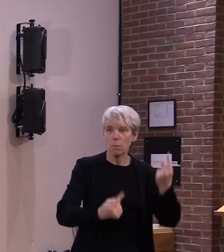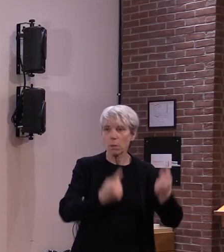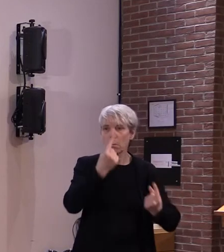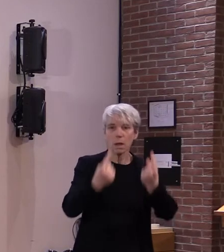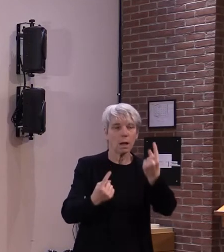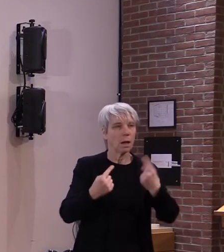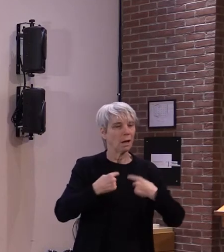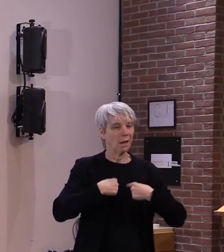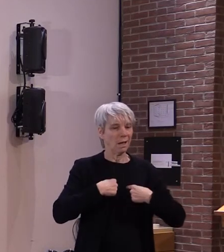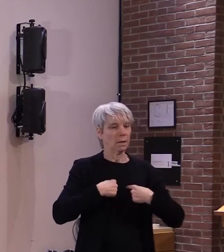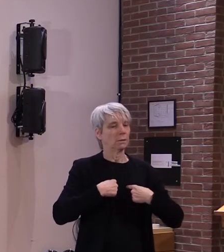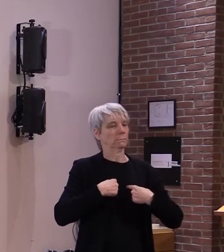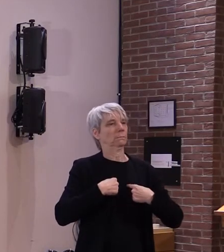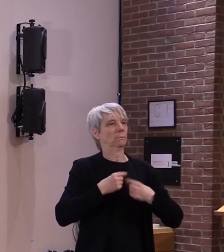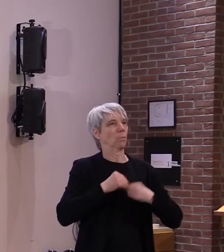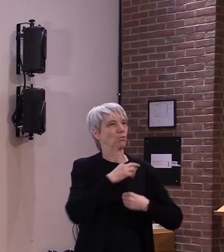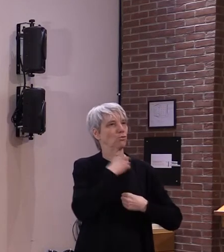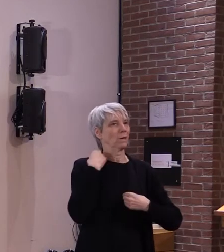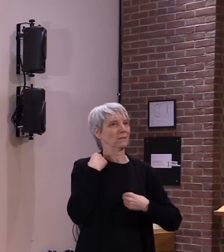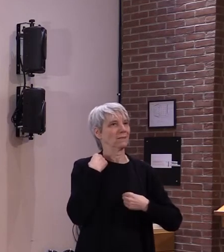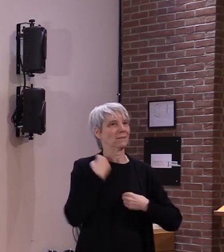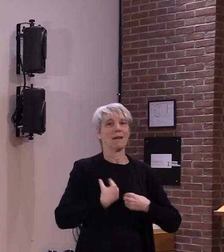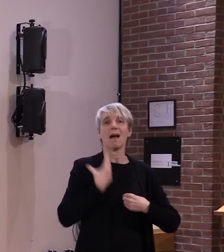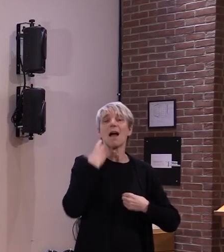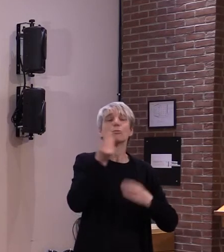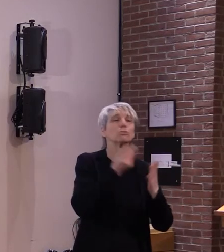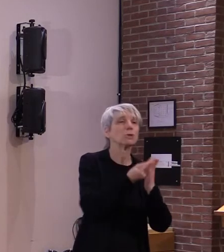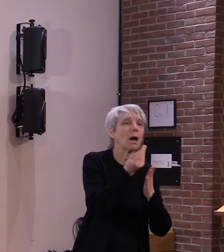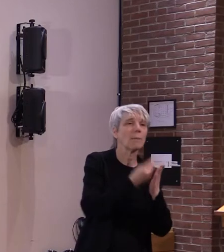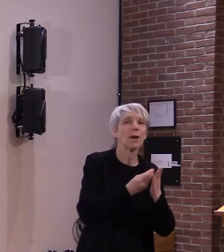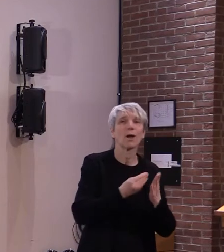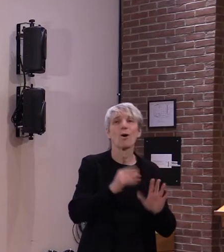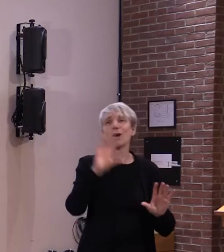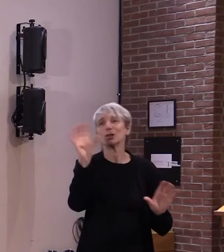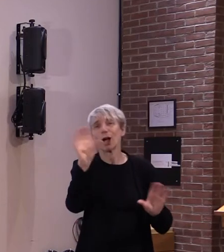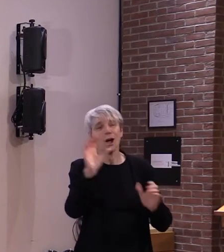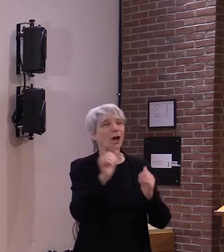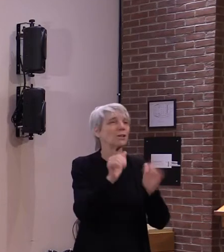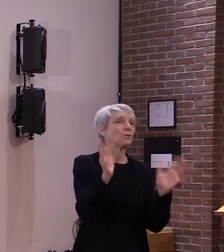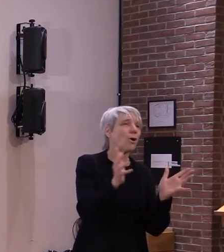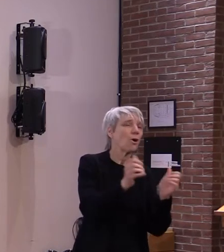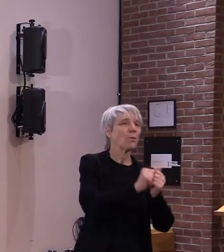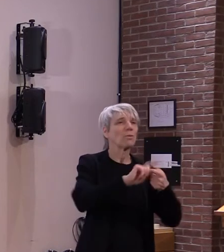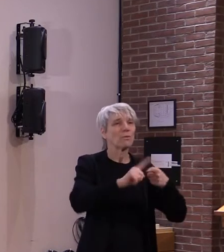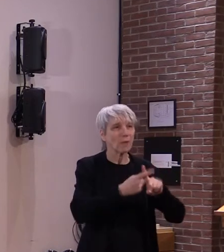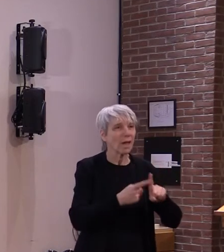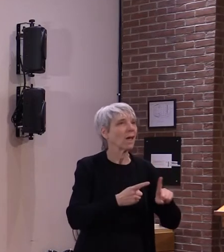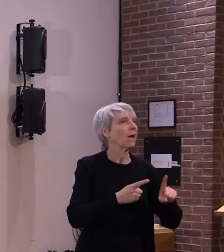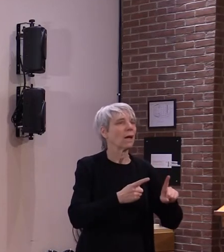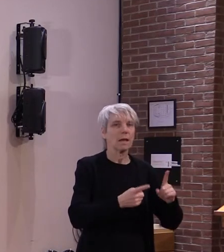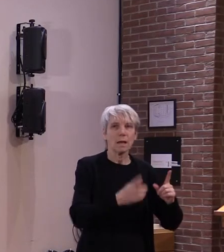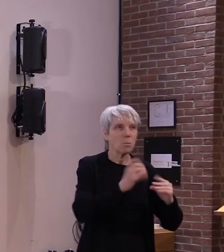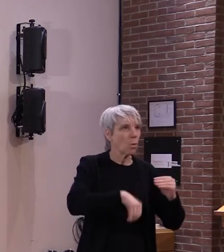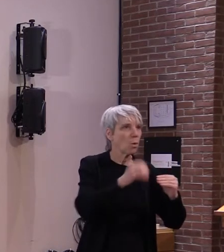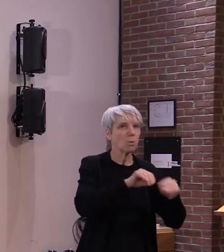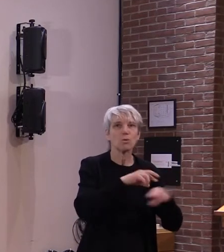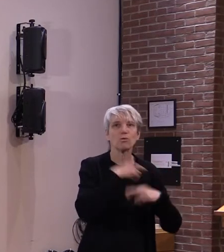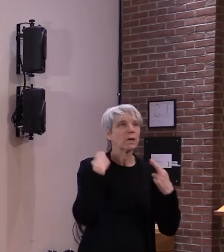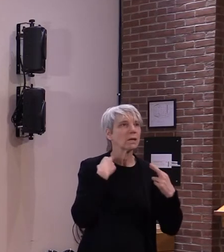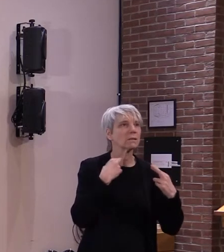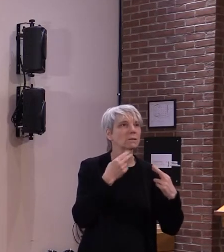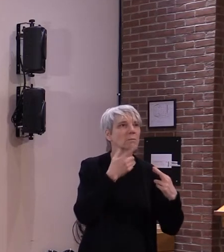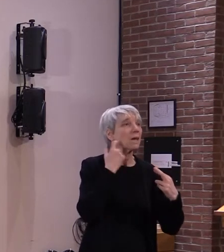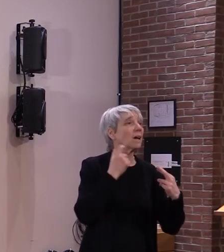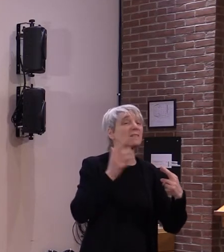so as the governor was just saying it's never really random um it's only random in that you don't know all the people who've been in